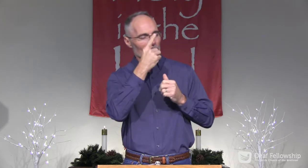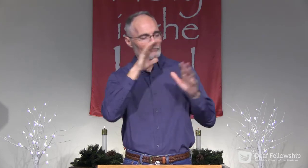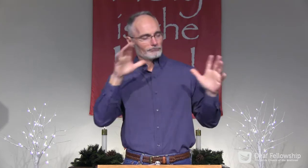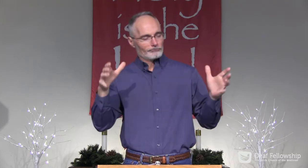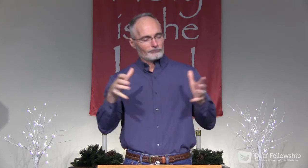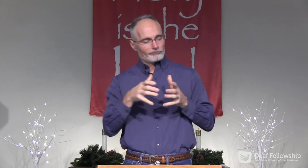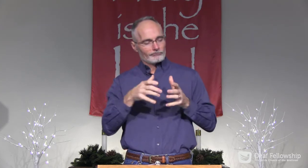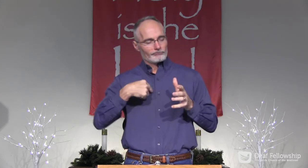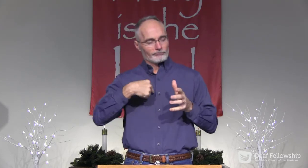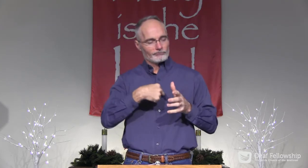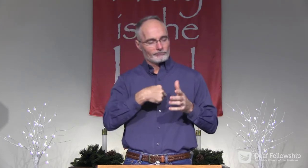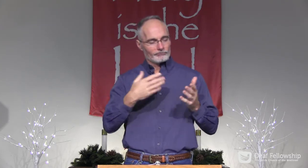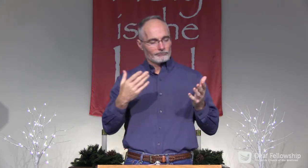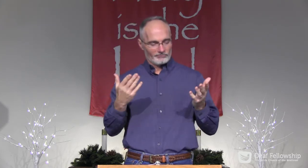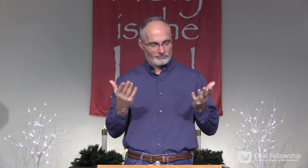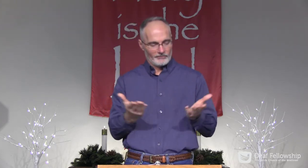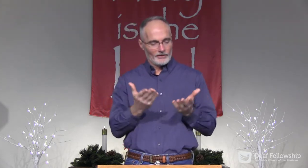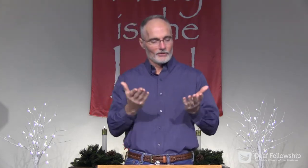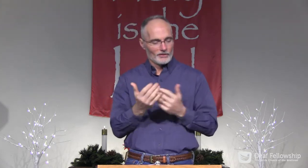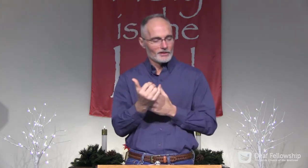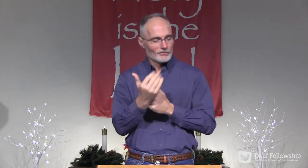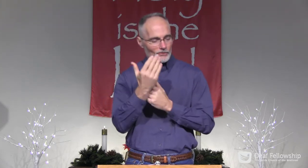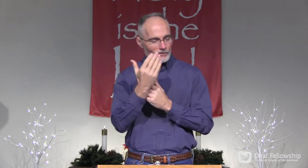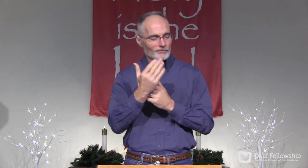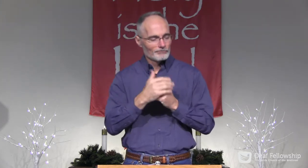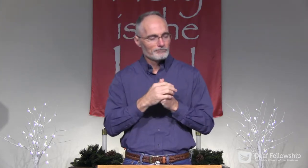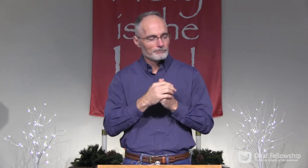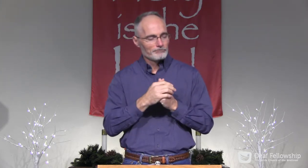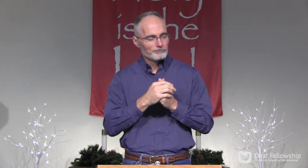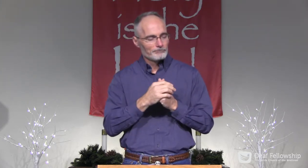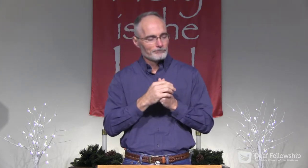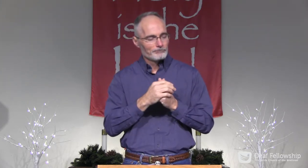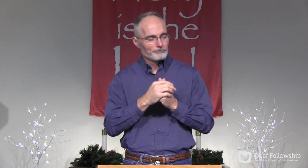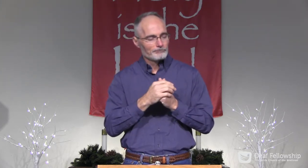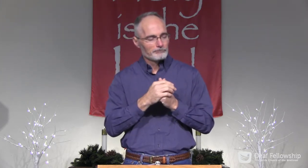for gathering us together this morning.